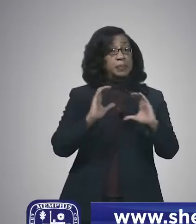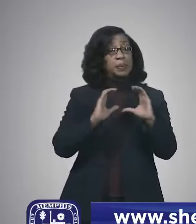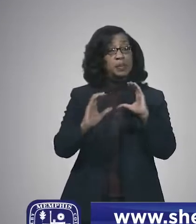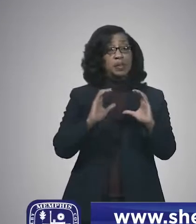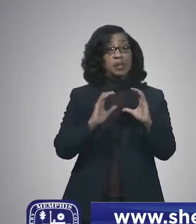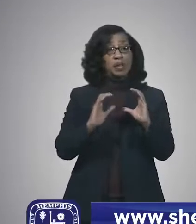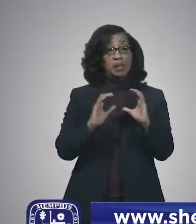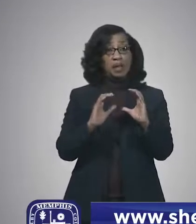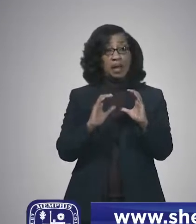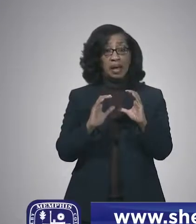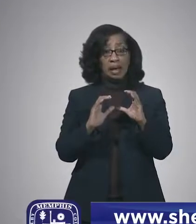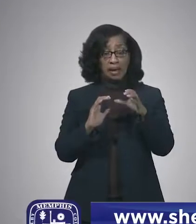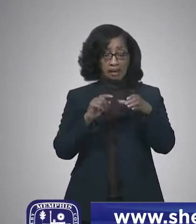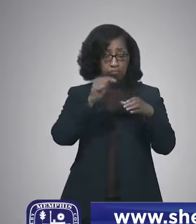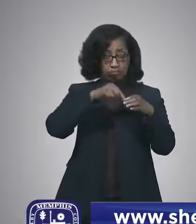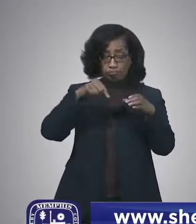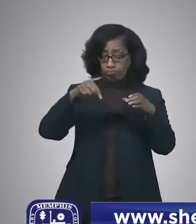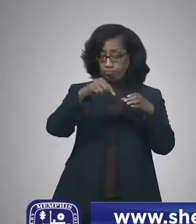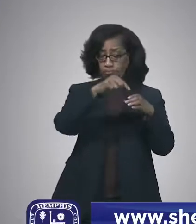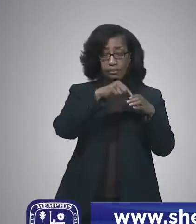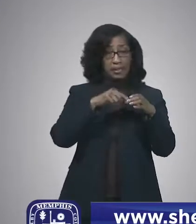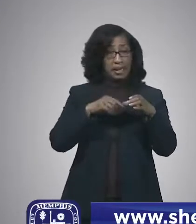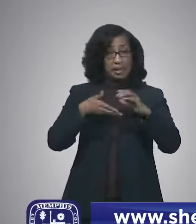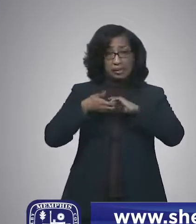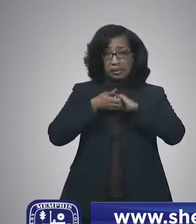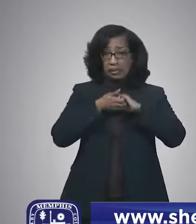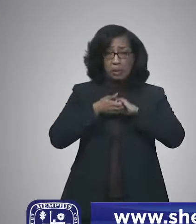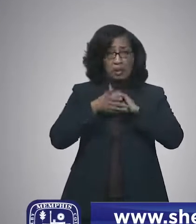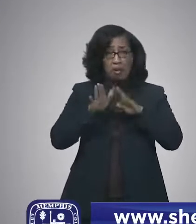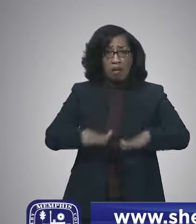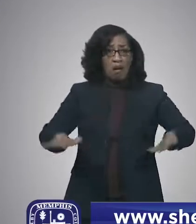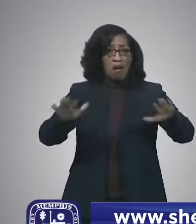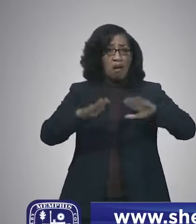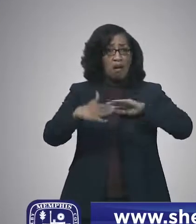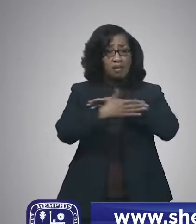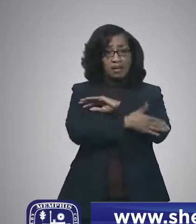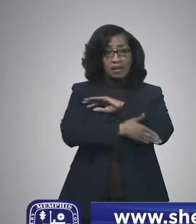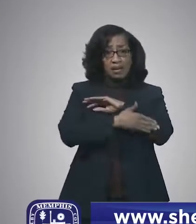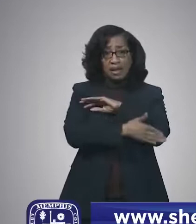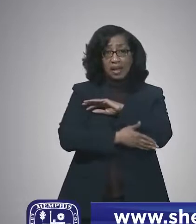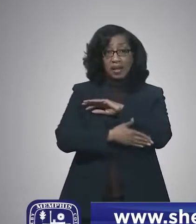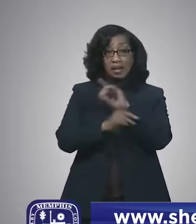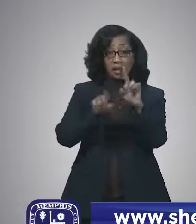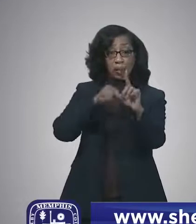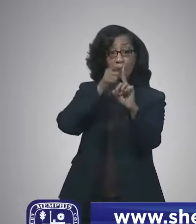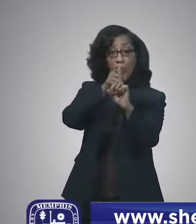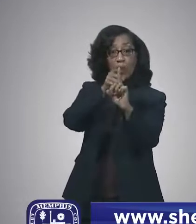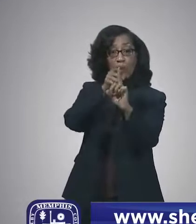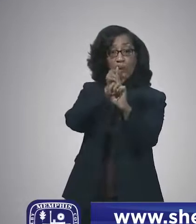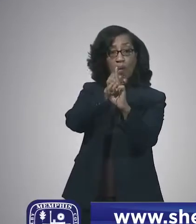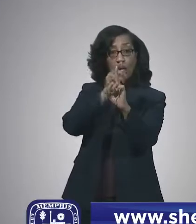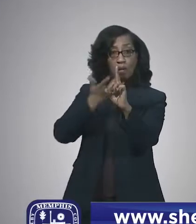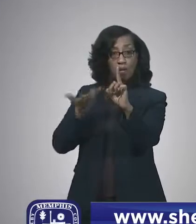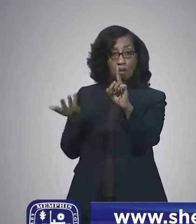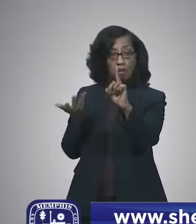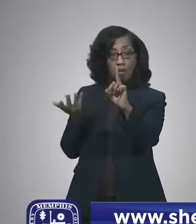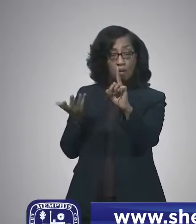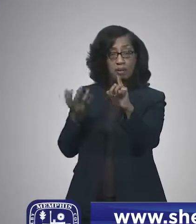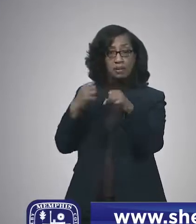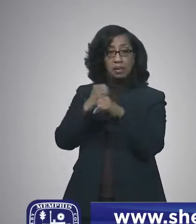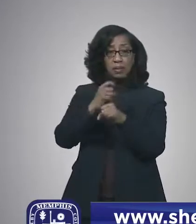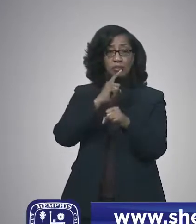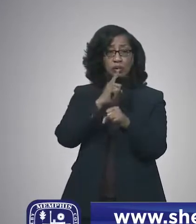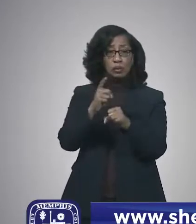made up of partners across all sectors in the county. And it has one goal. To make sure that as